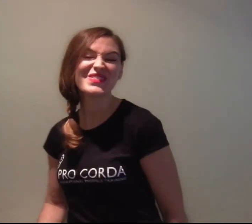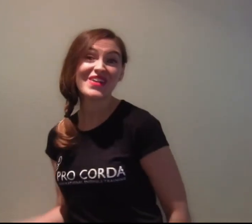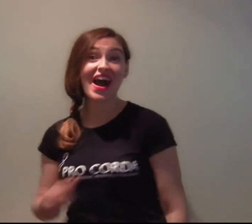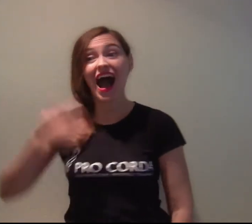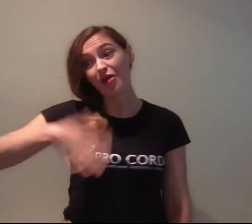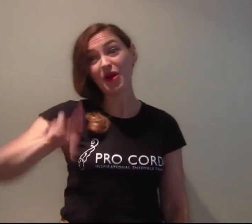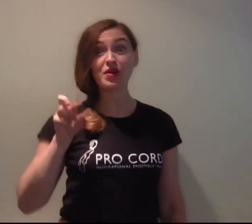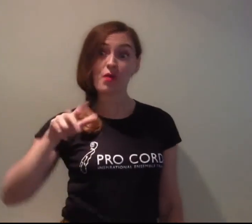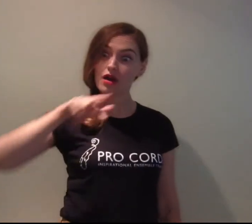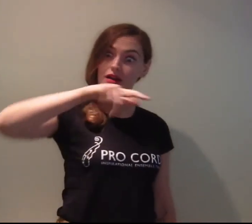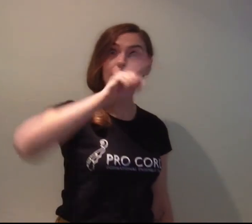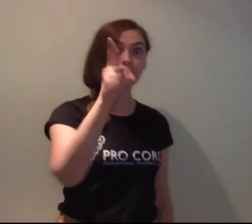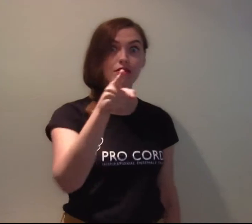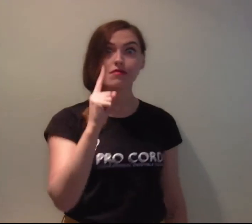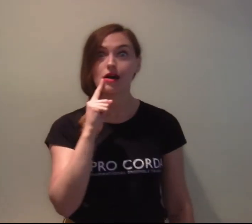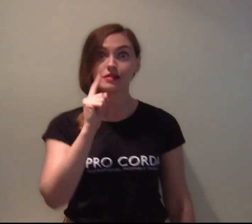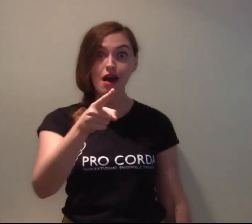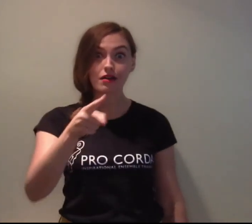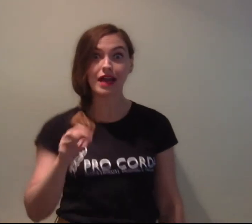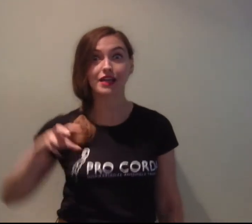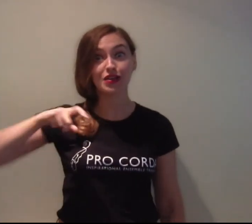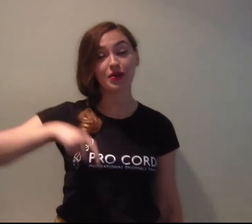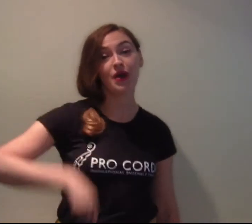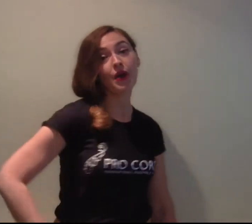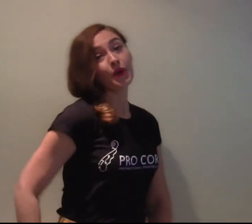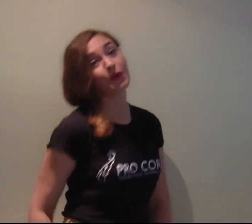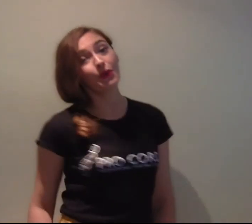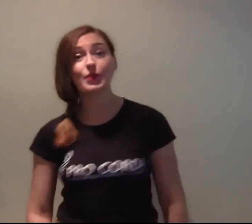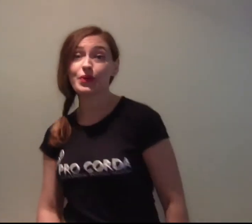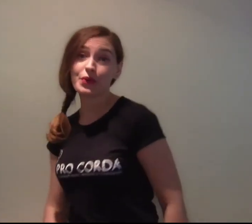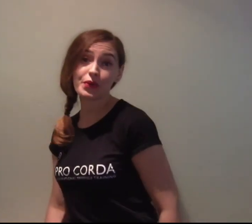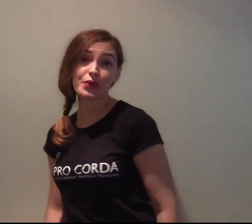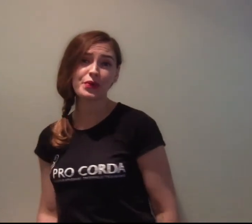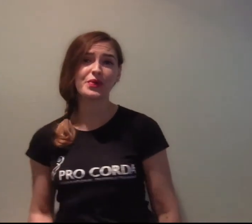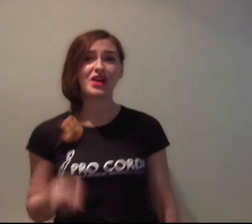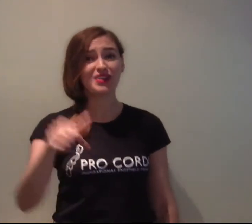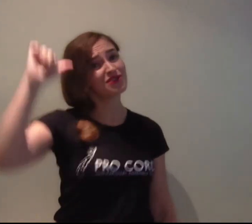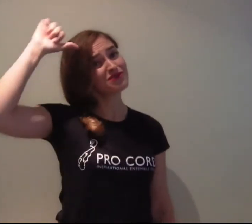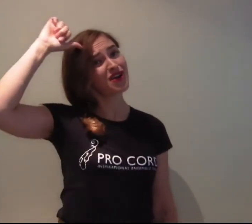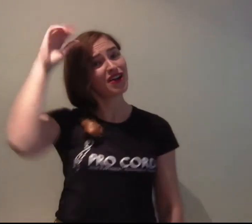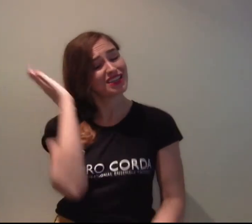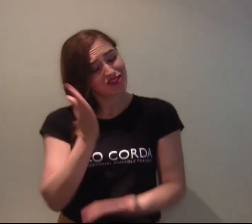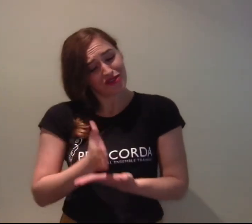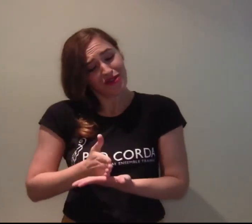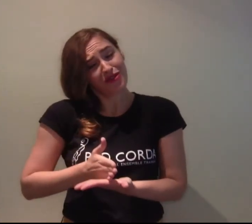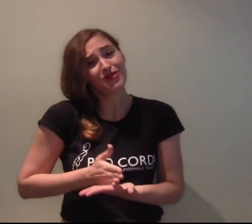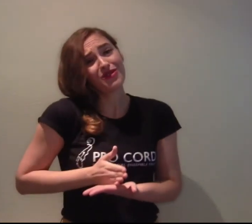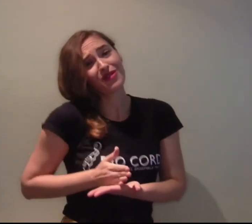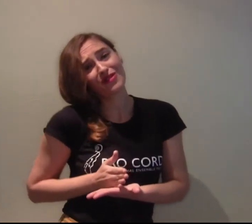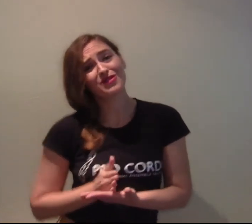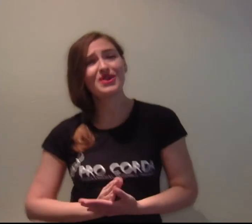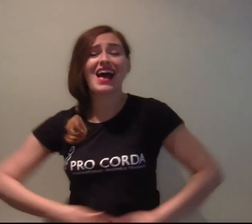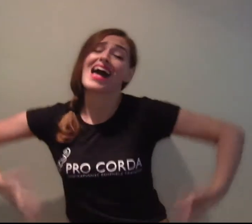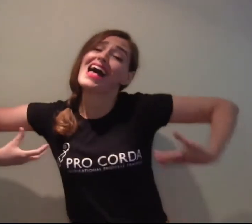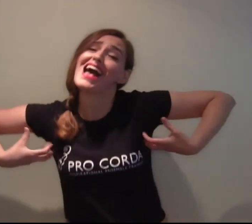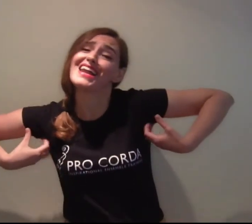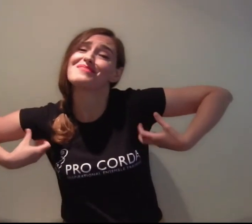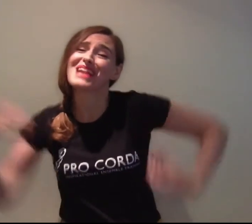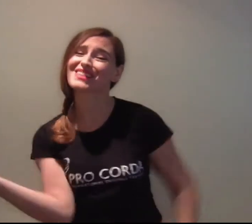I want to walk like you. Talk like you. Woo! Woo! You don't know when you talk to go and they work